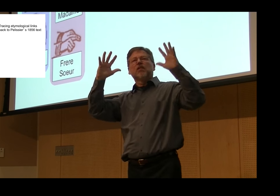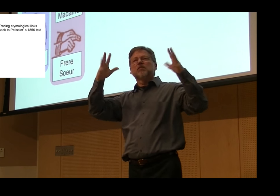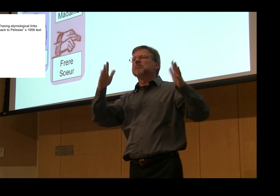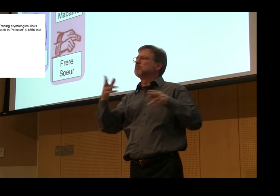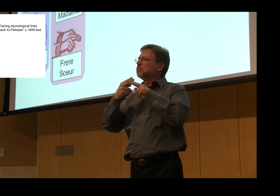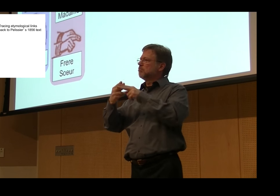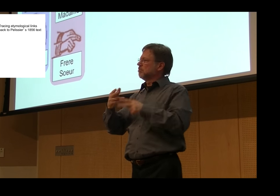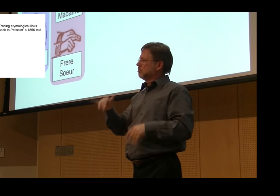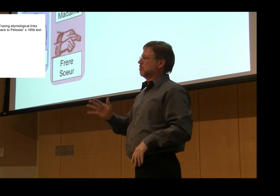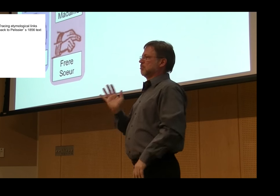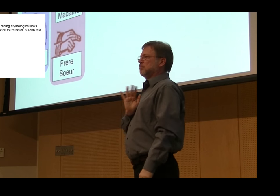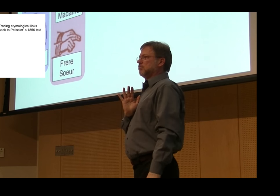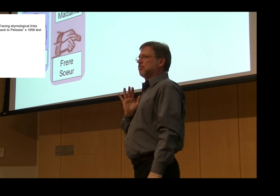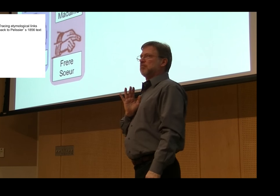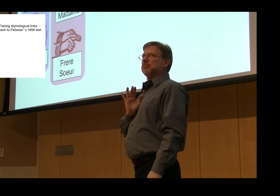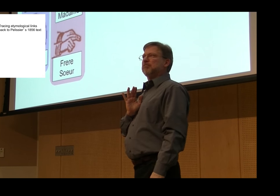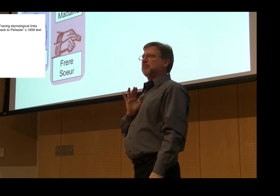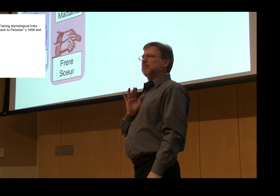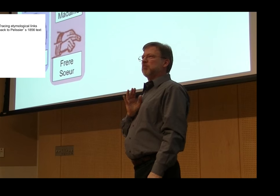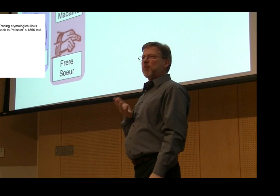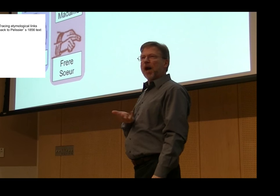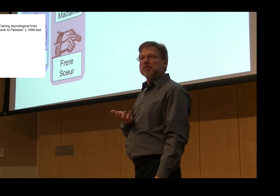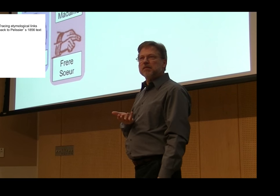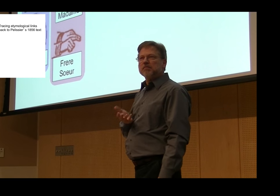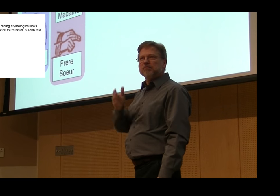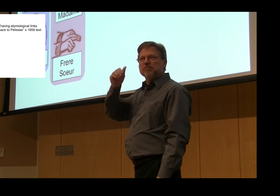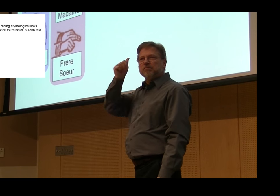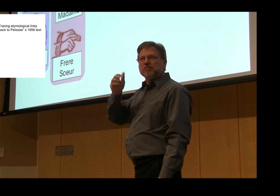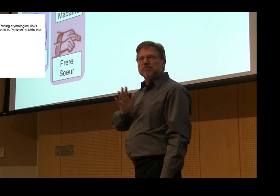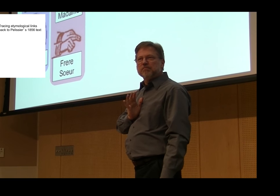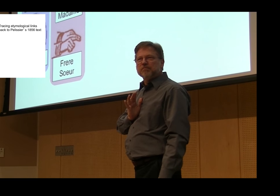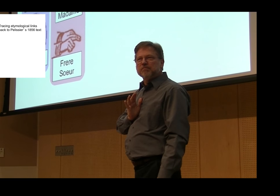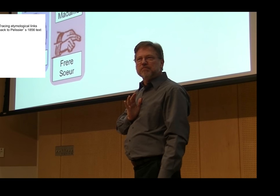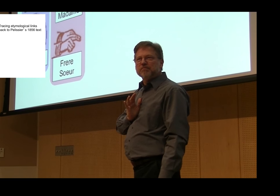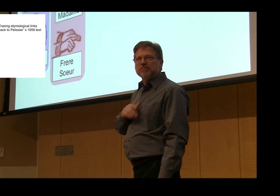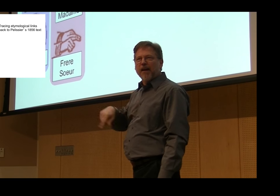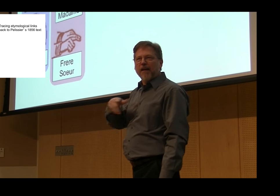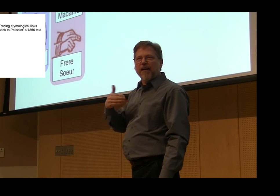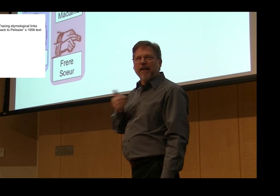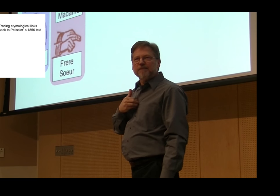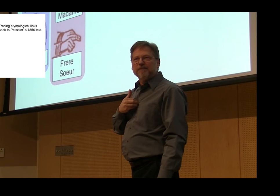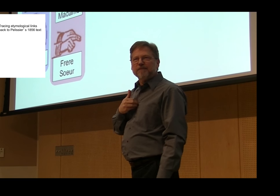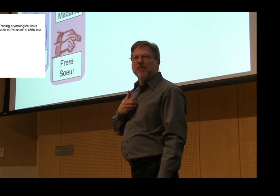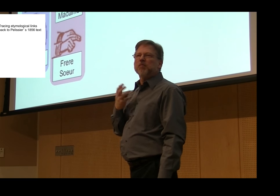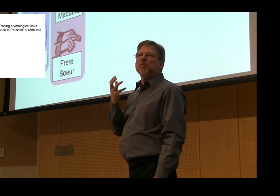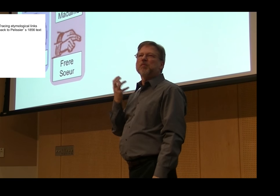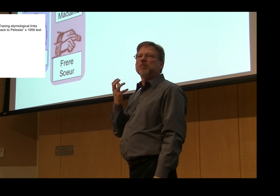following kinship terms. So male, fancy or